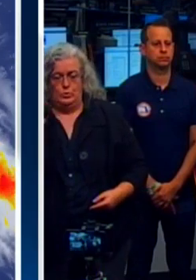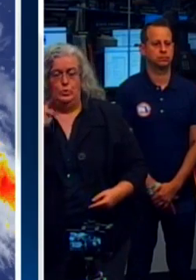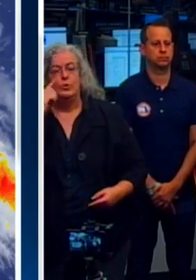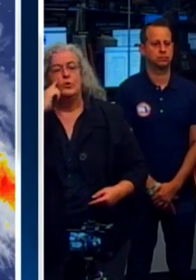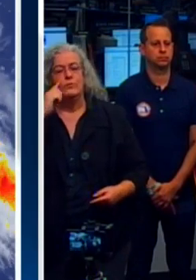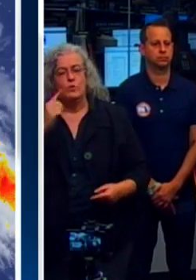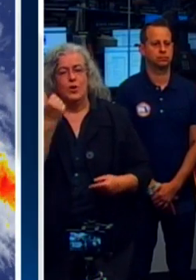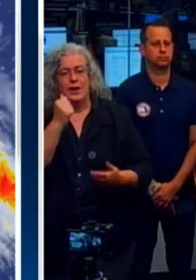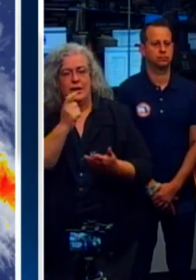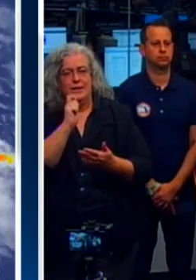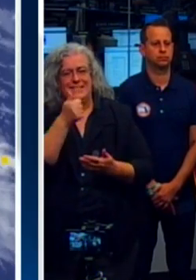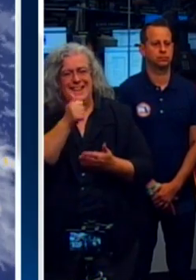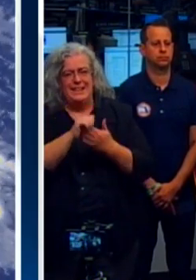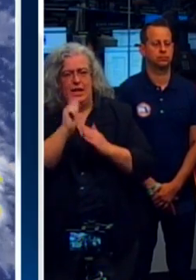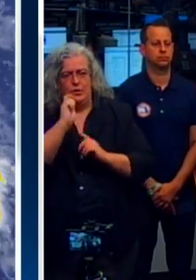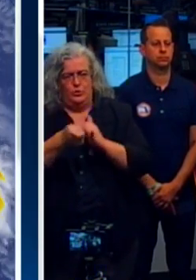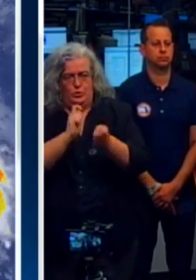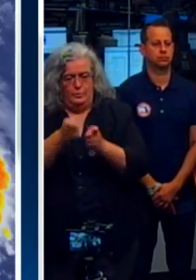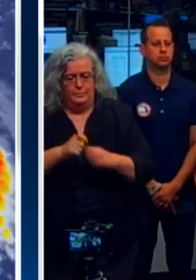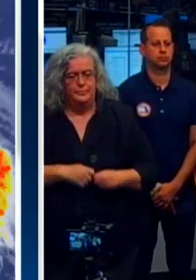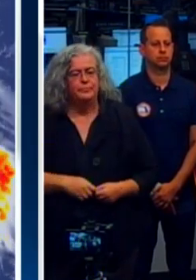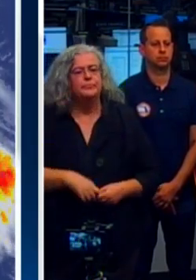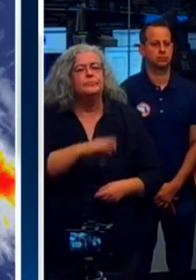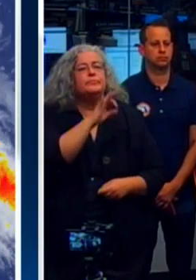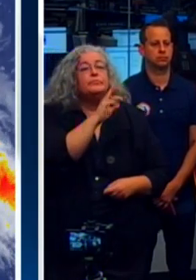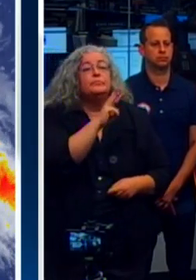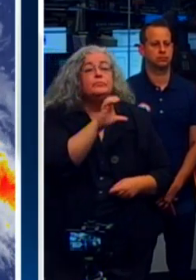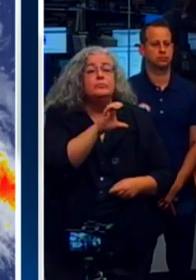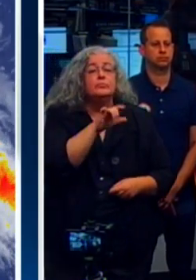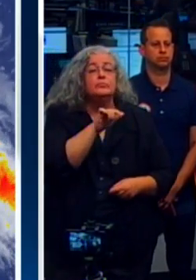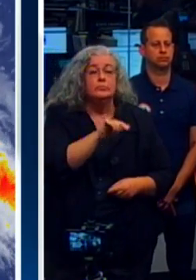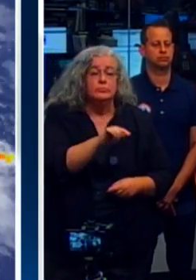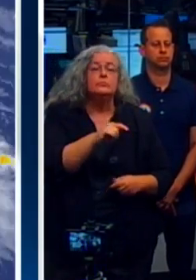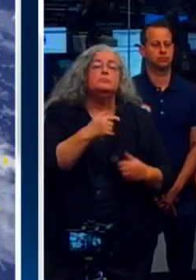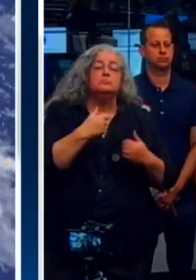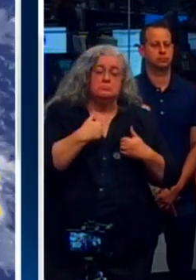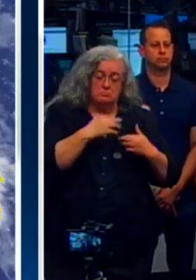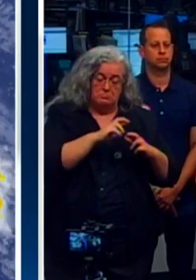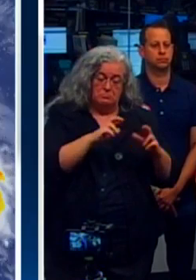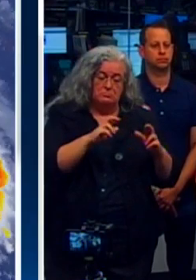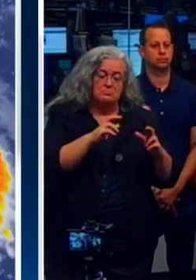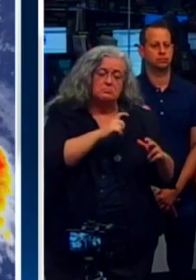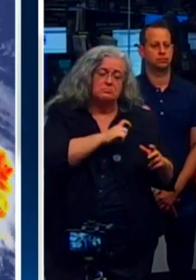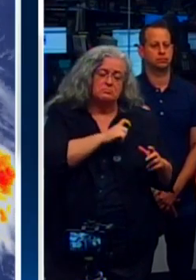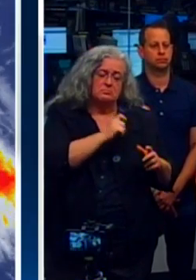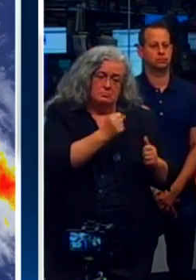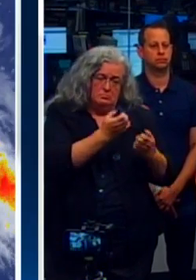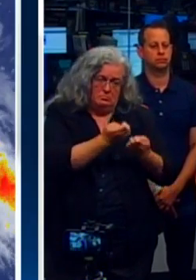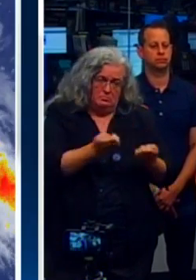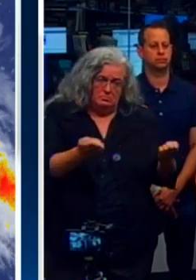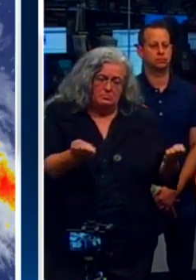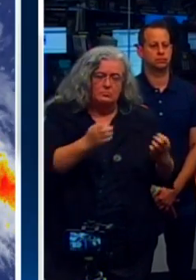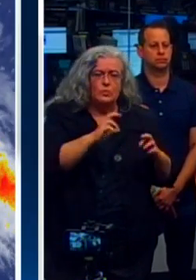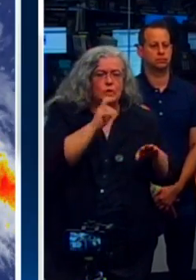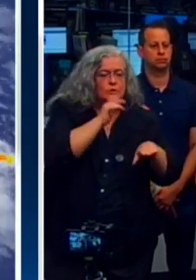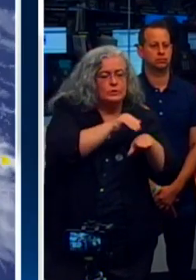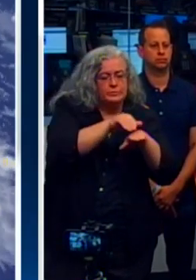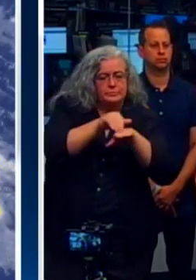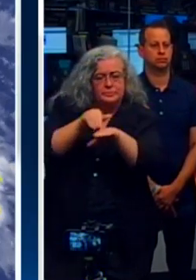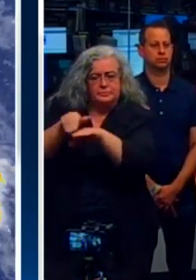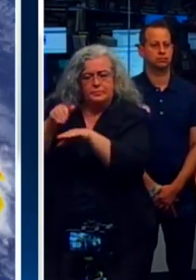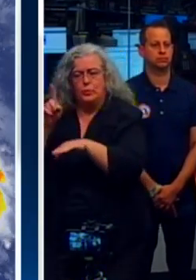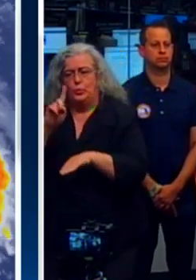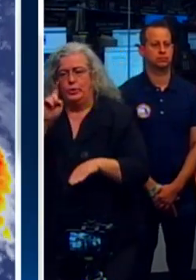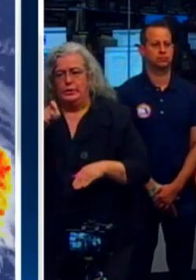appreciate that. The Florida Fish and Wildlife Conservation Commission is preparing officers and resources for potential deployments in the coming